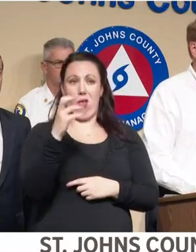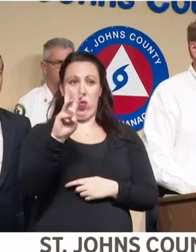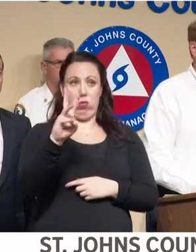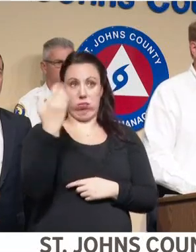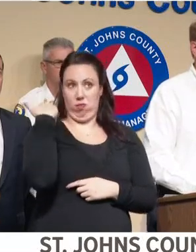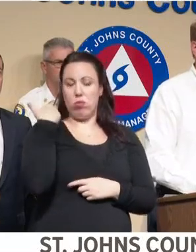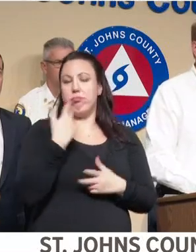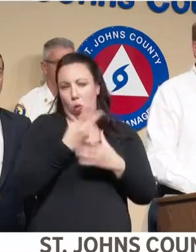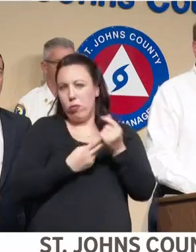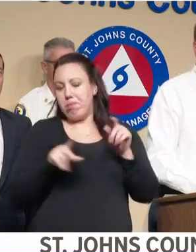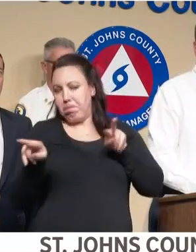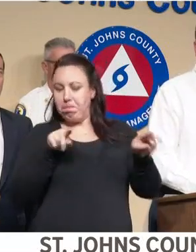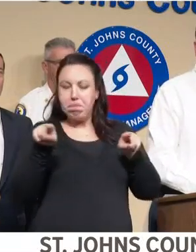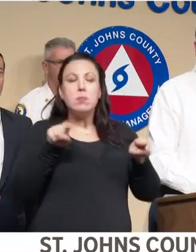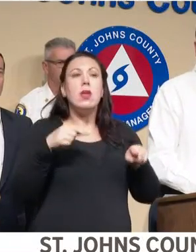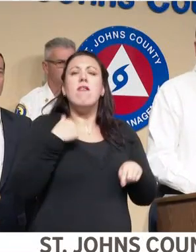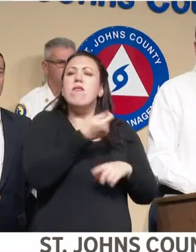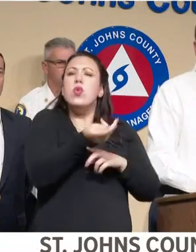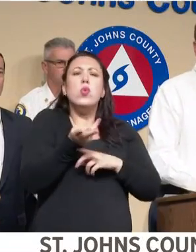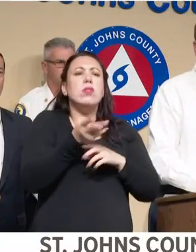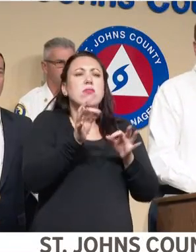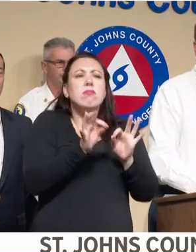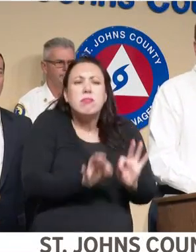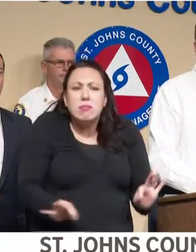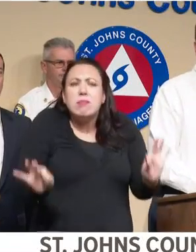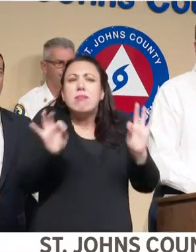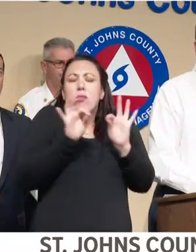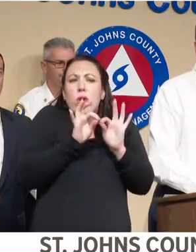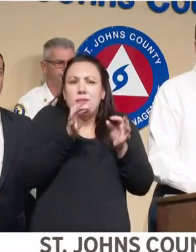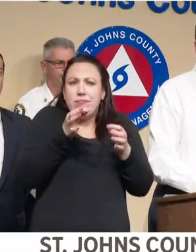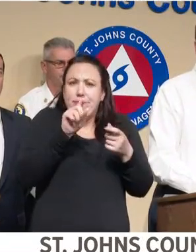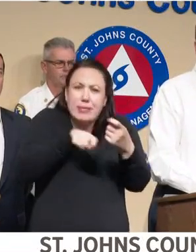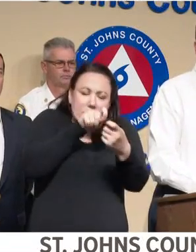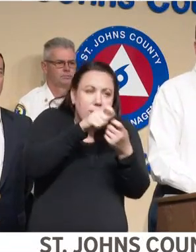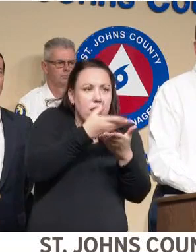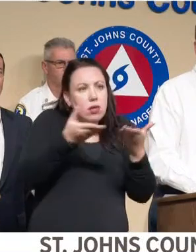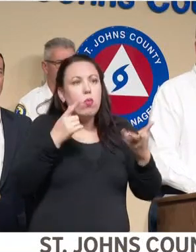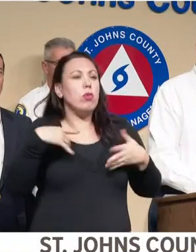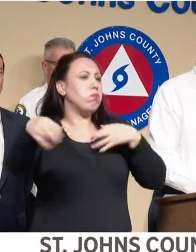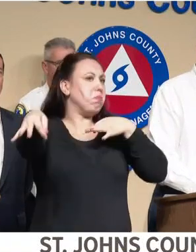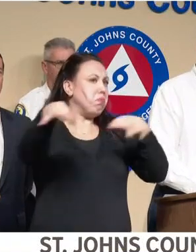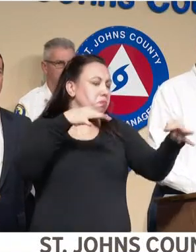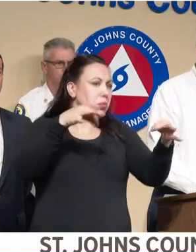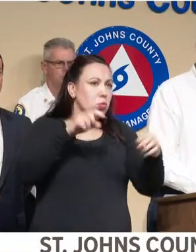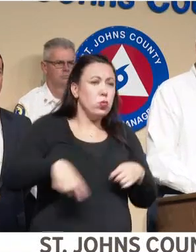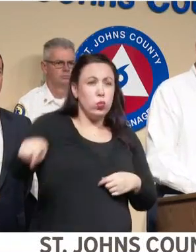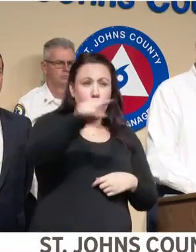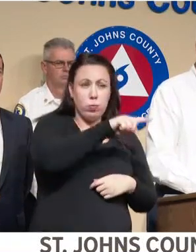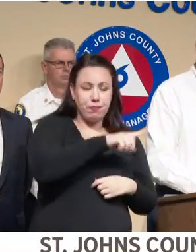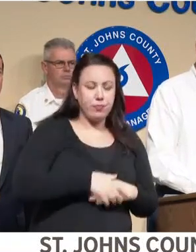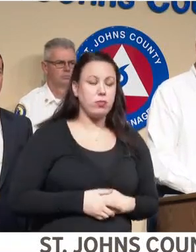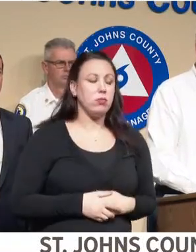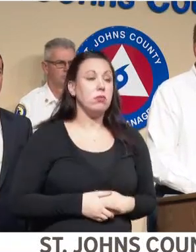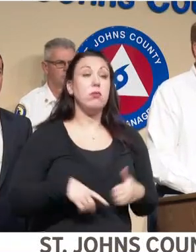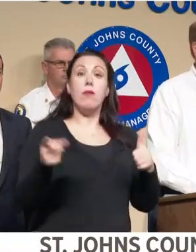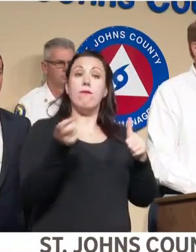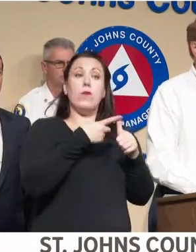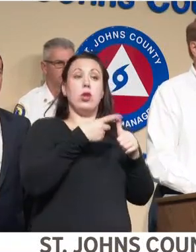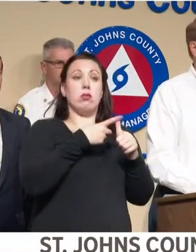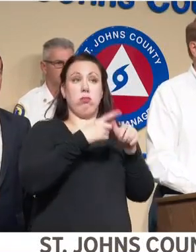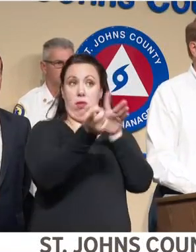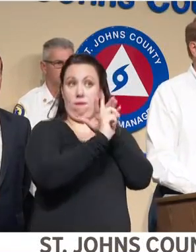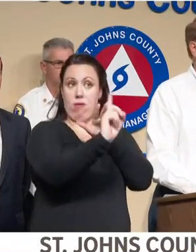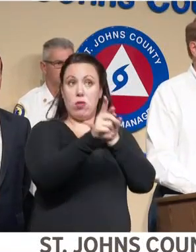special considerations I want to review with the community very quickly as we go into this storm event. First, the